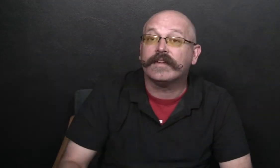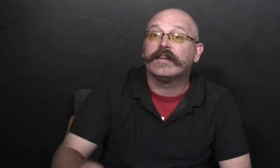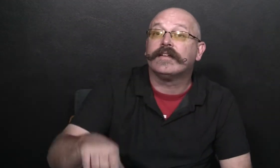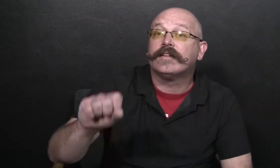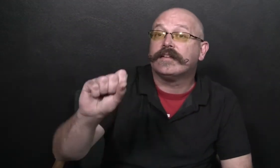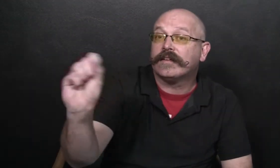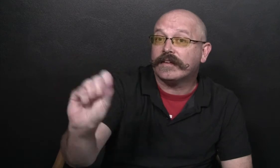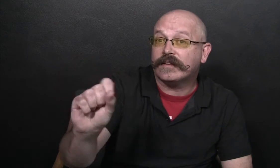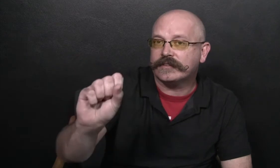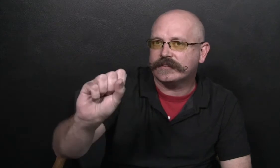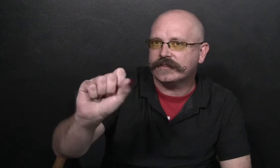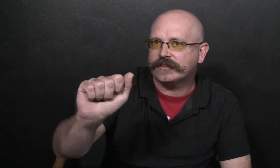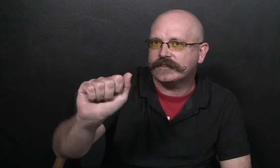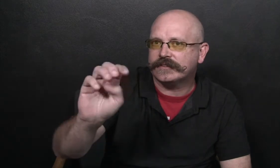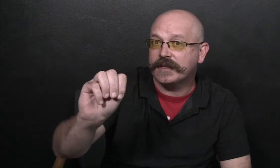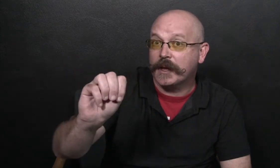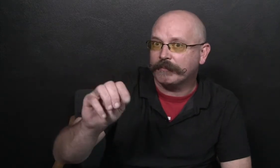And this is Sam.